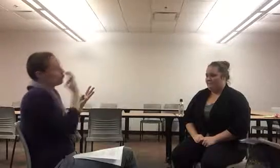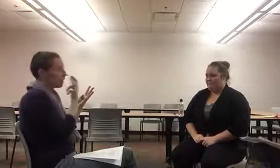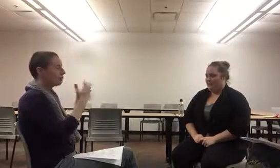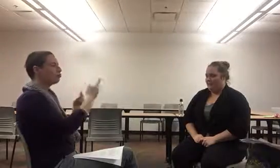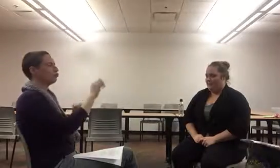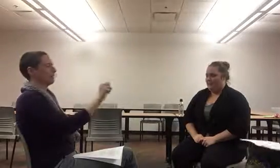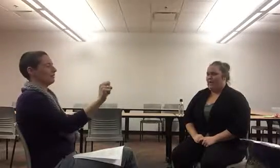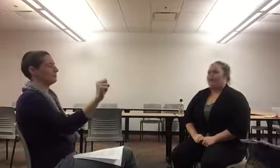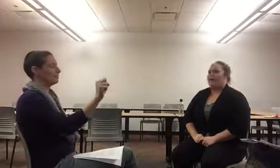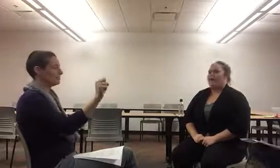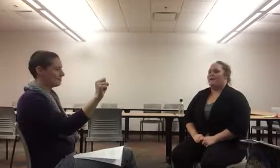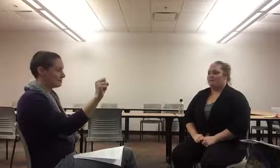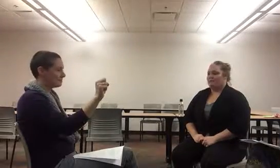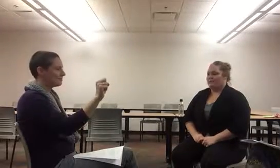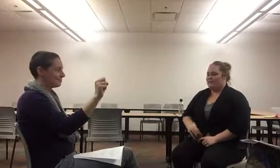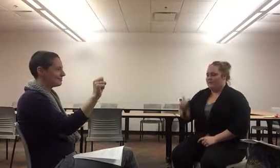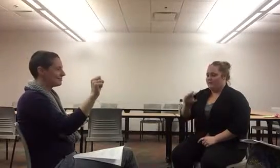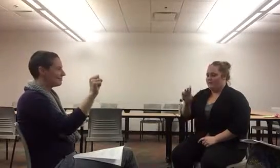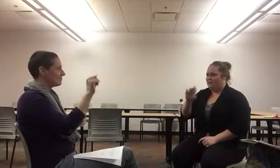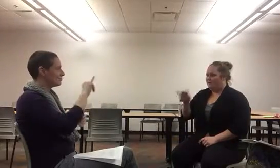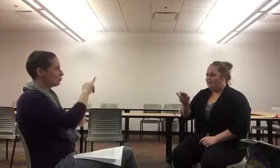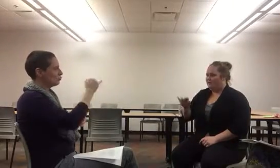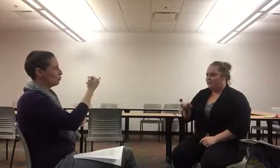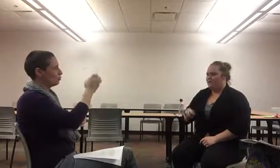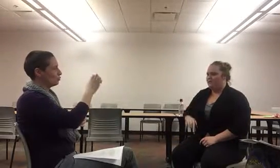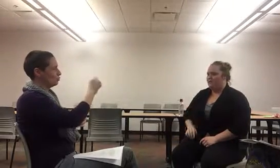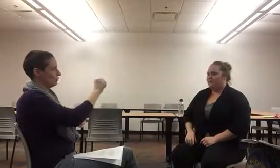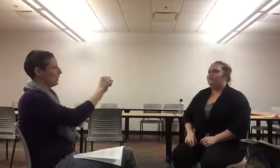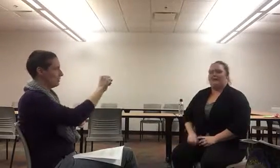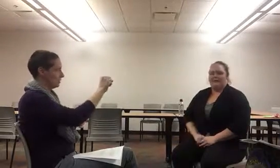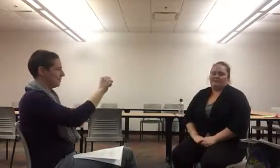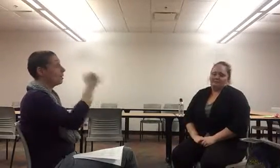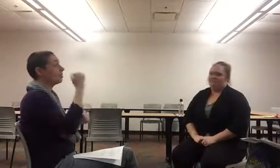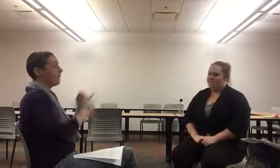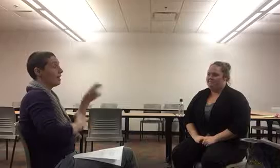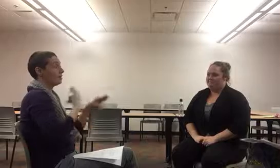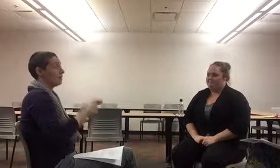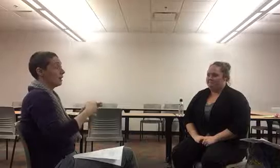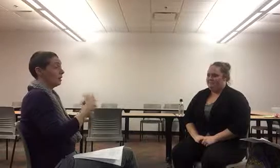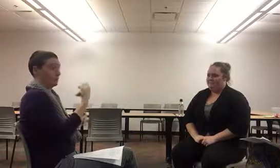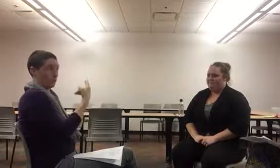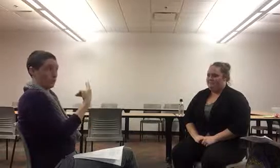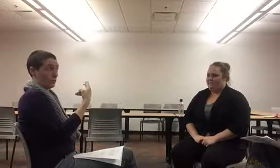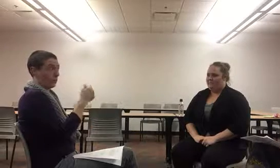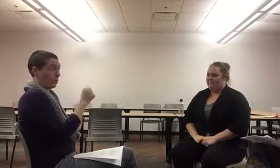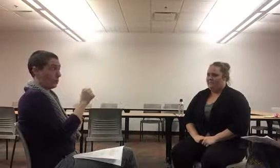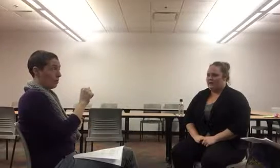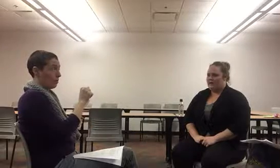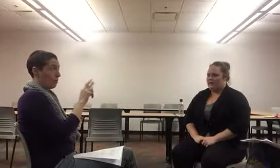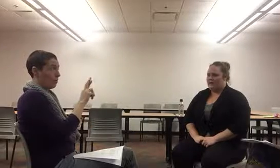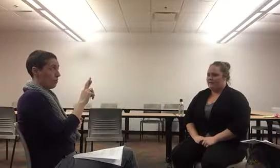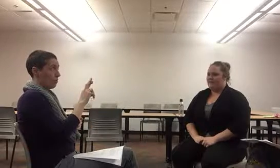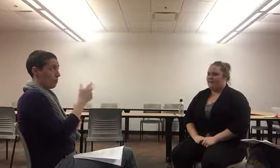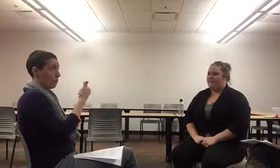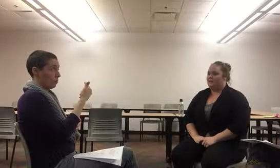And my absolute best friend... Jess. Whose last name is...